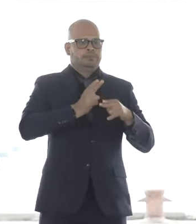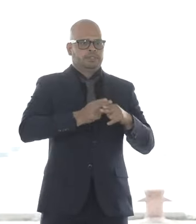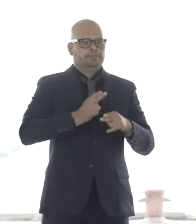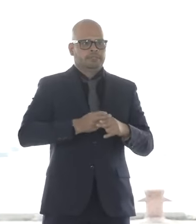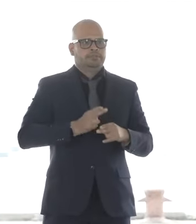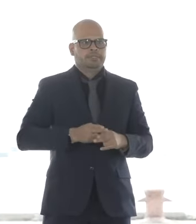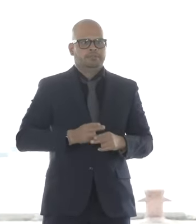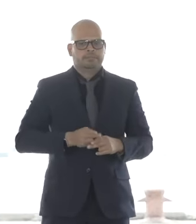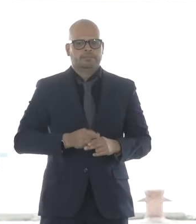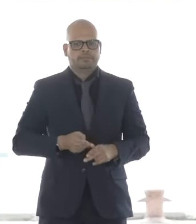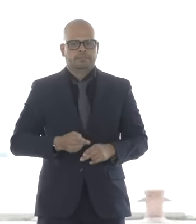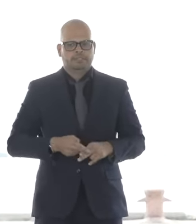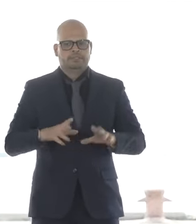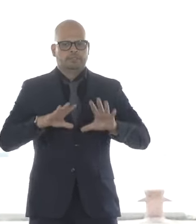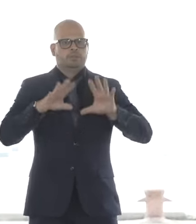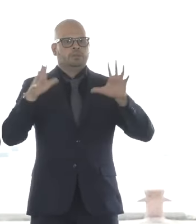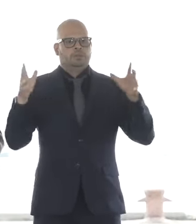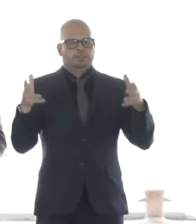state legislature. Thank you.